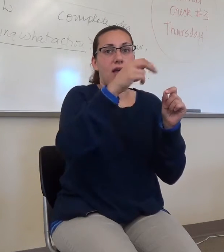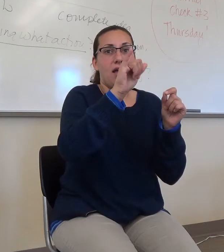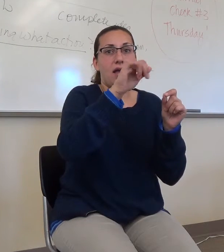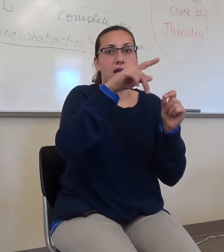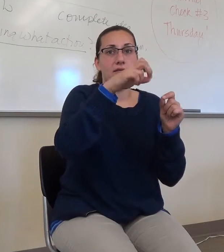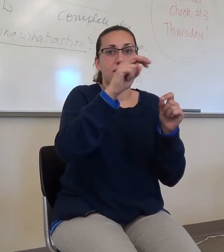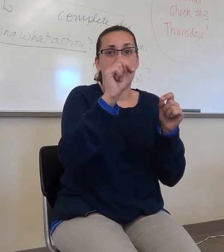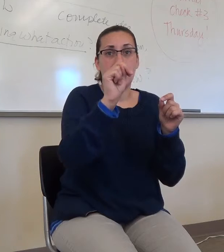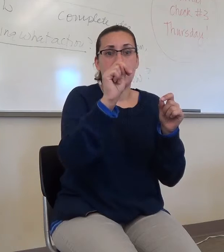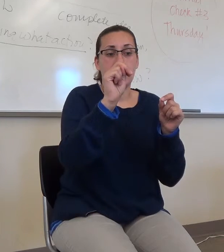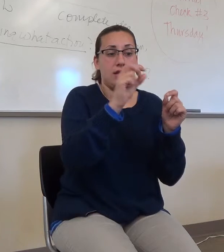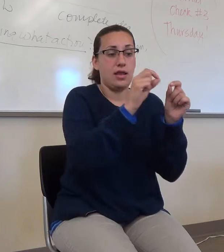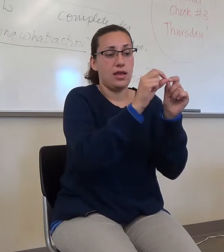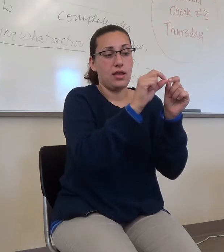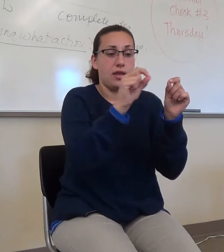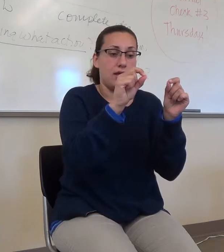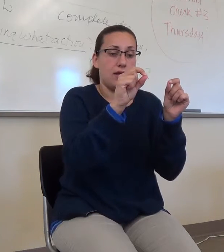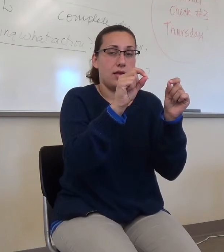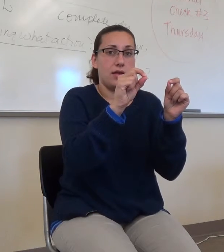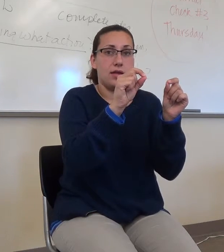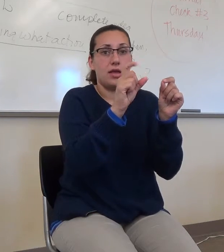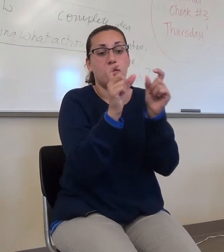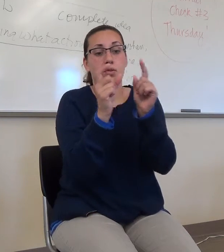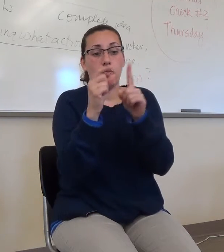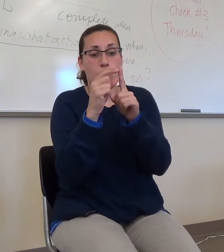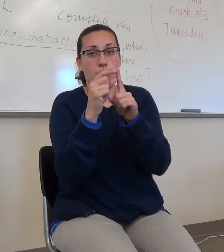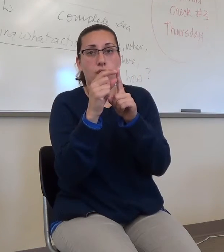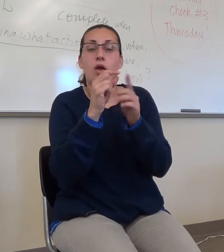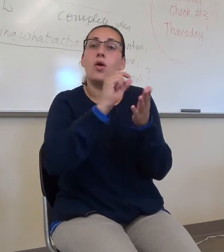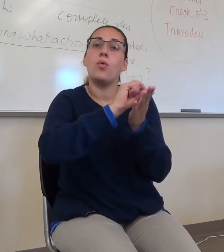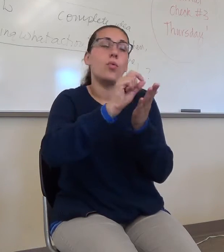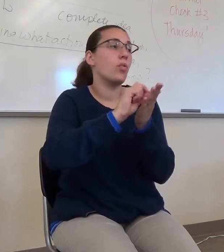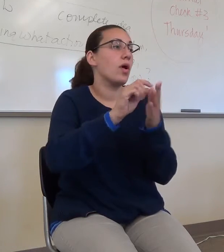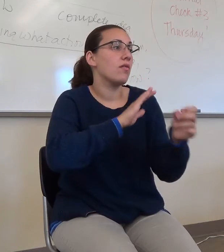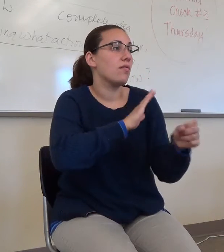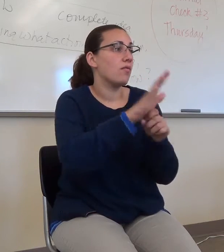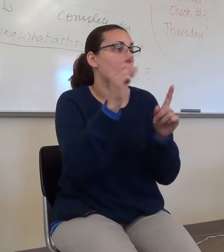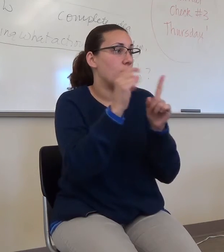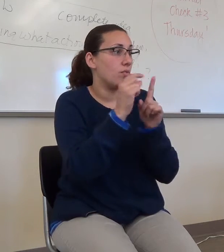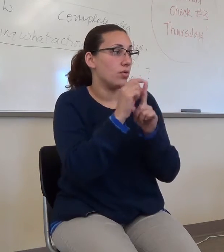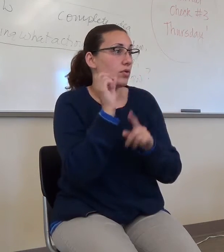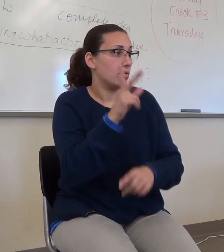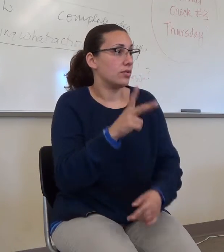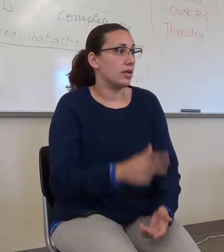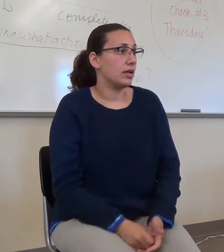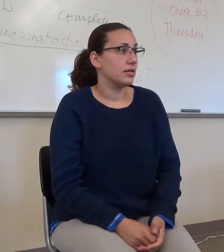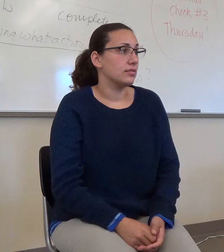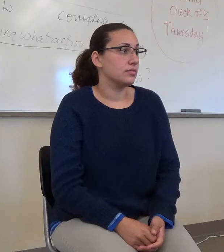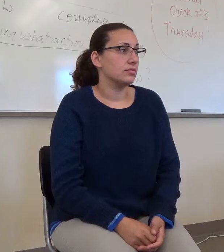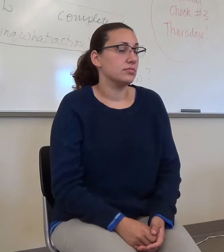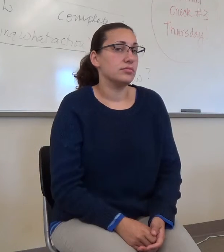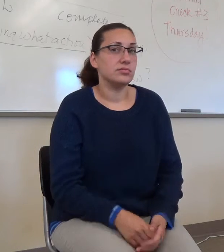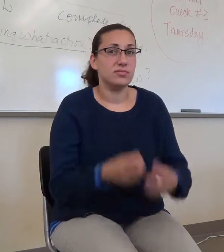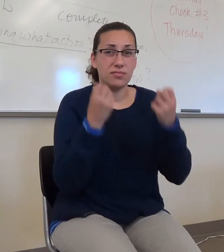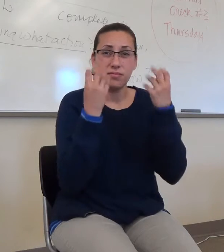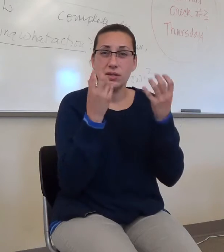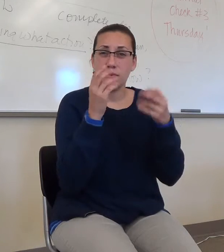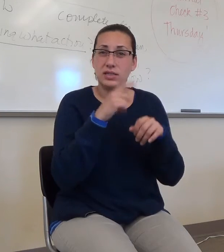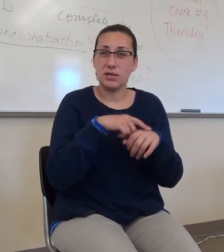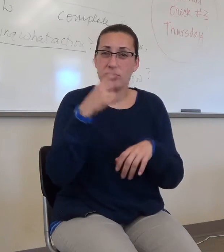write it out. Write the whole thing out. That'll help you see what it is. A lot of times we see this, and we see this, and you're just like,